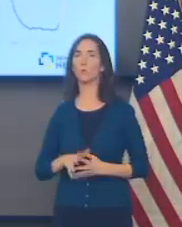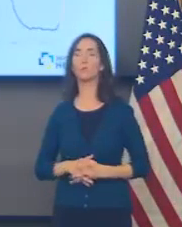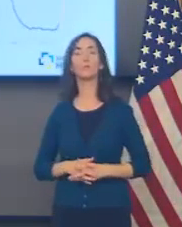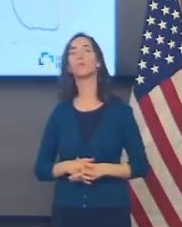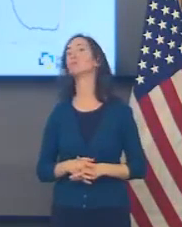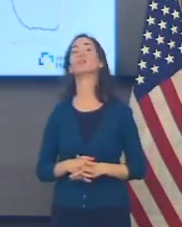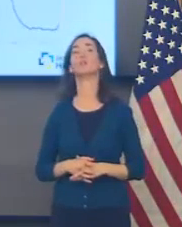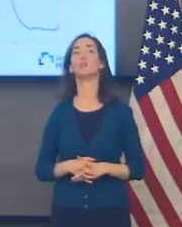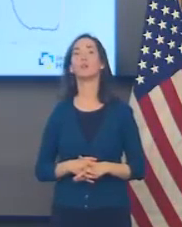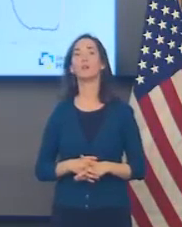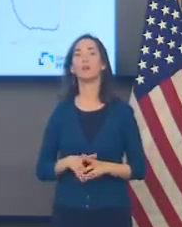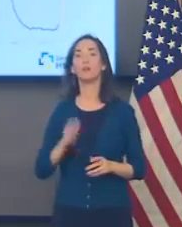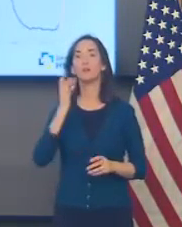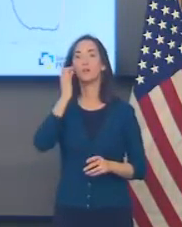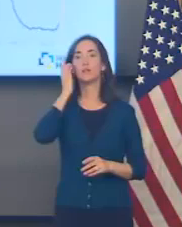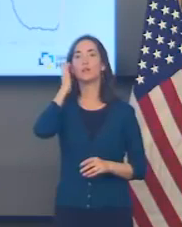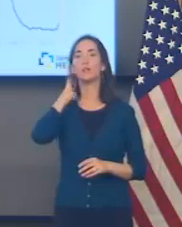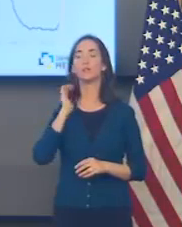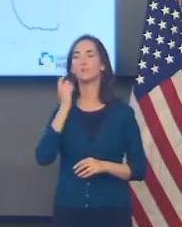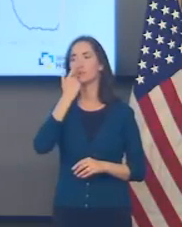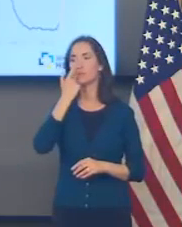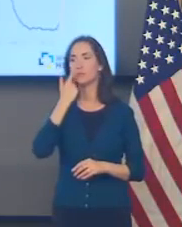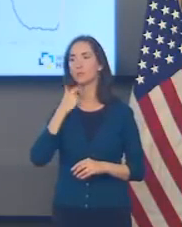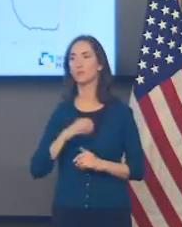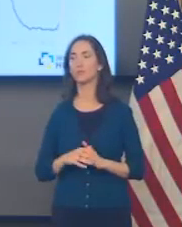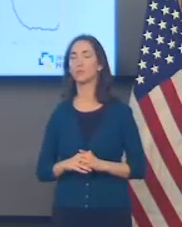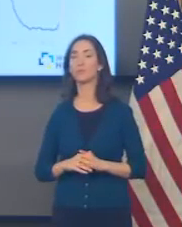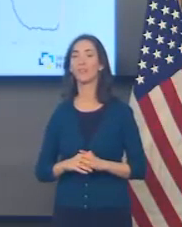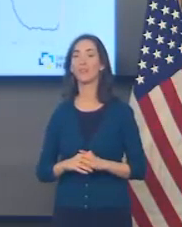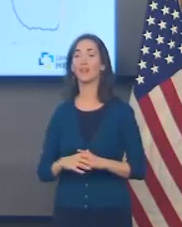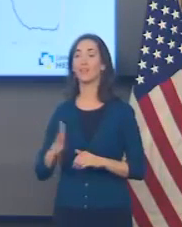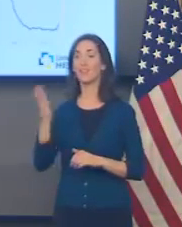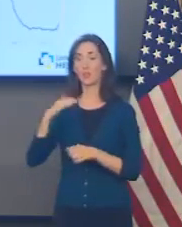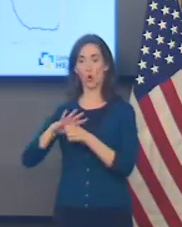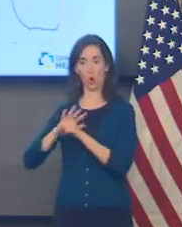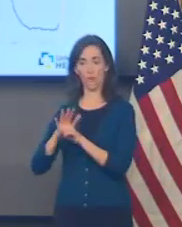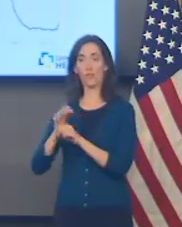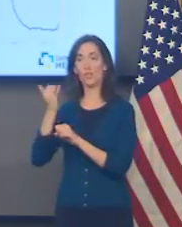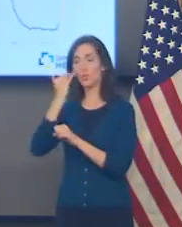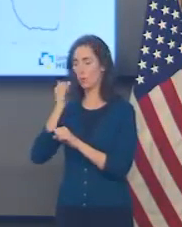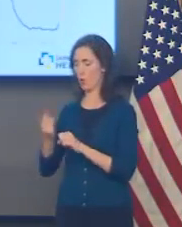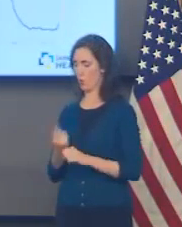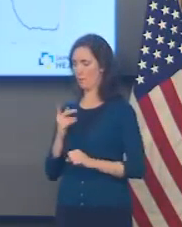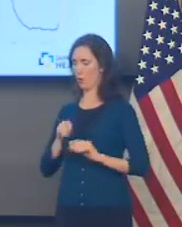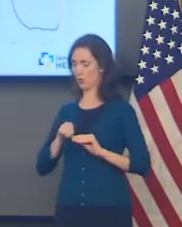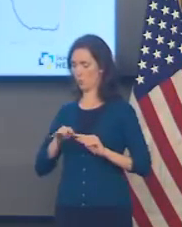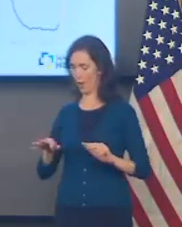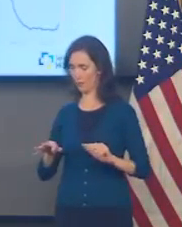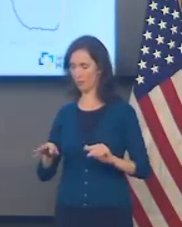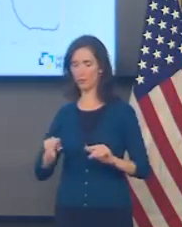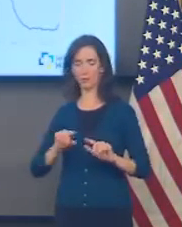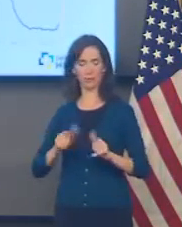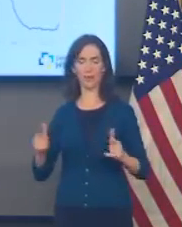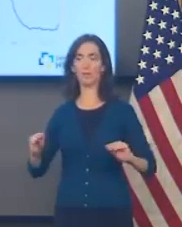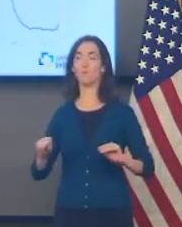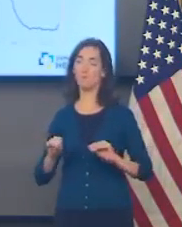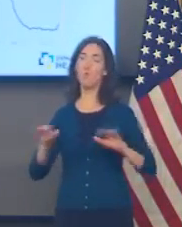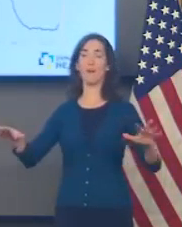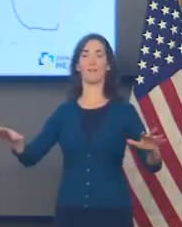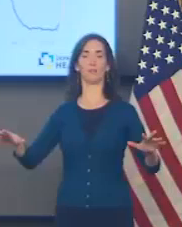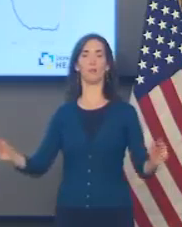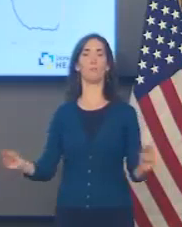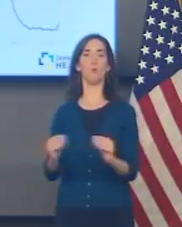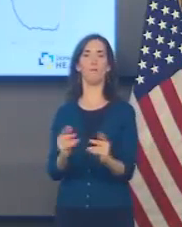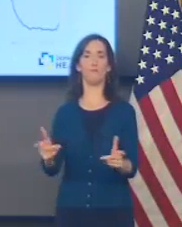You know, with COVID, transmission begets more transmission, and we'll talk about Delta in a second, but it's more infectious,